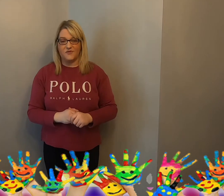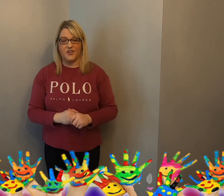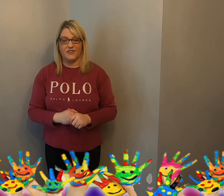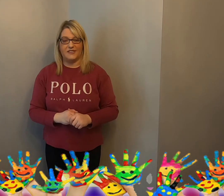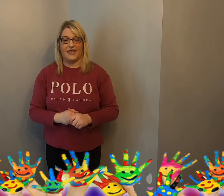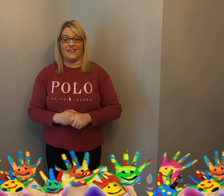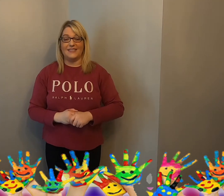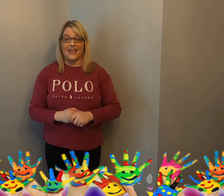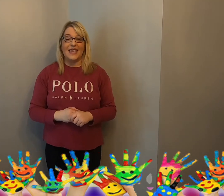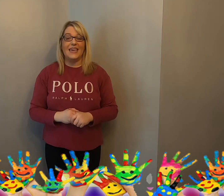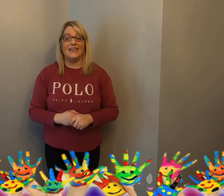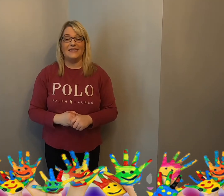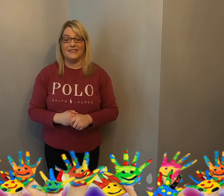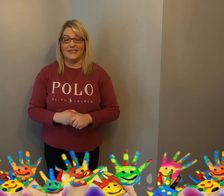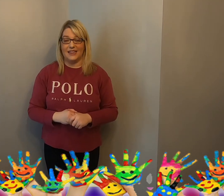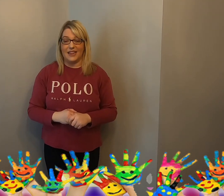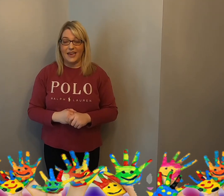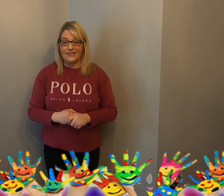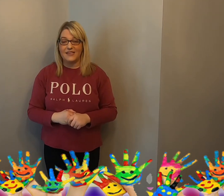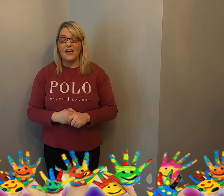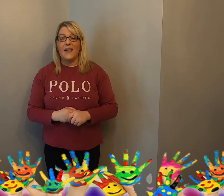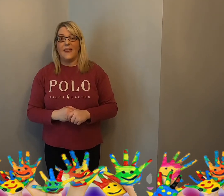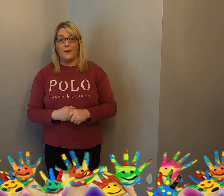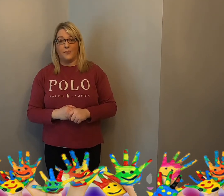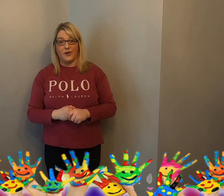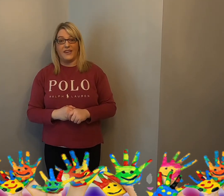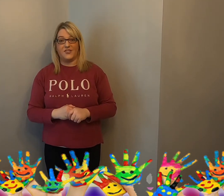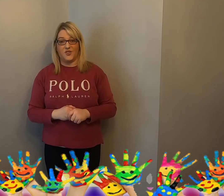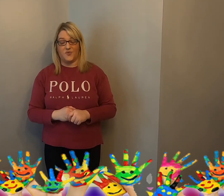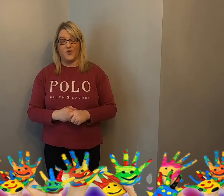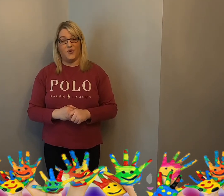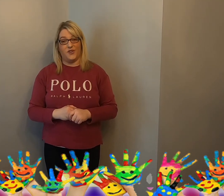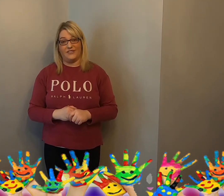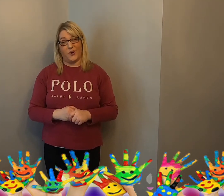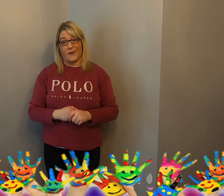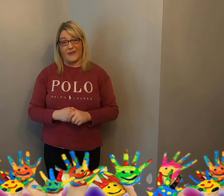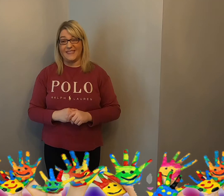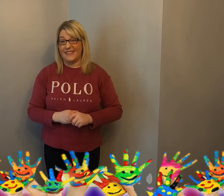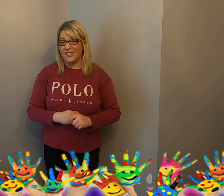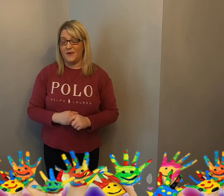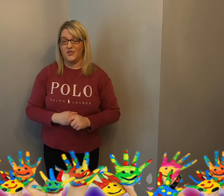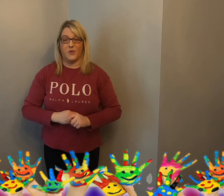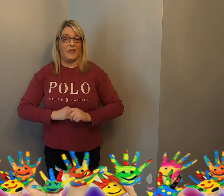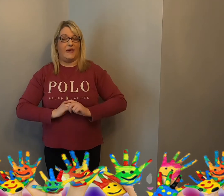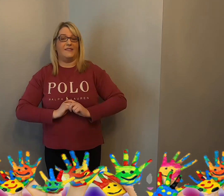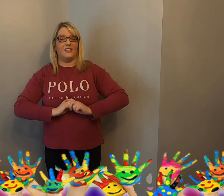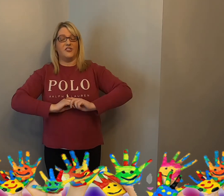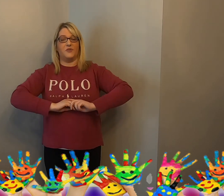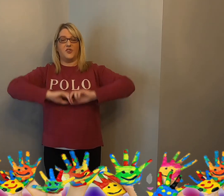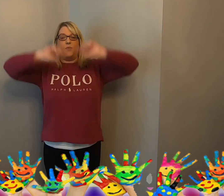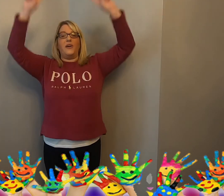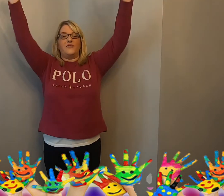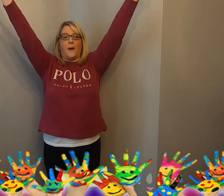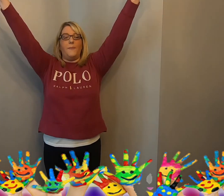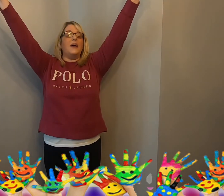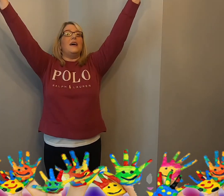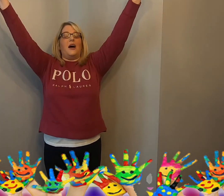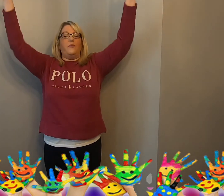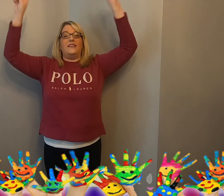verse says, he is the light that breaks through the darkness. And this bit's really easy because we just point up and we